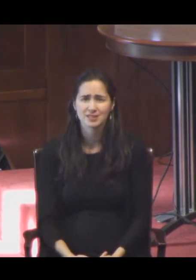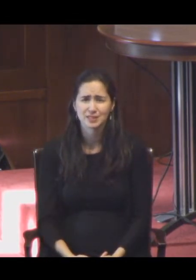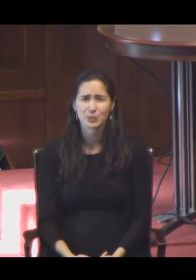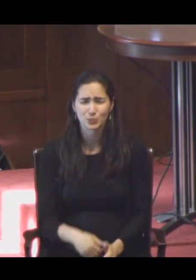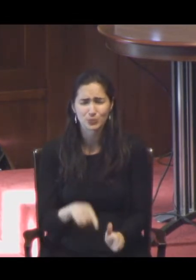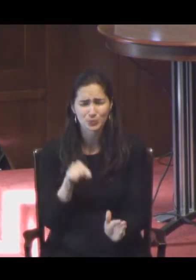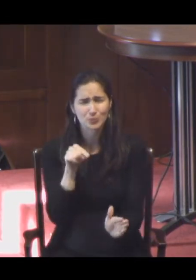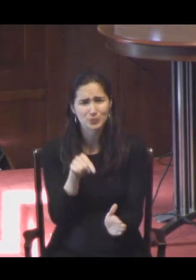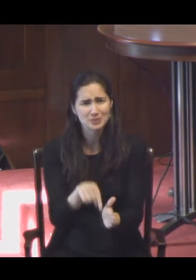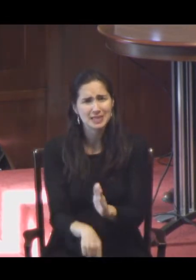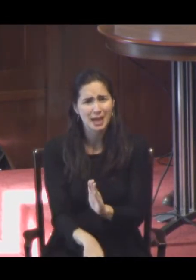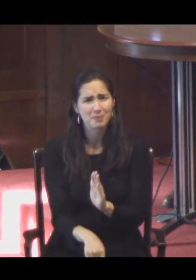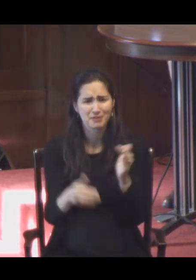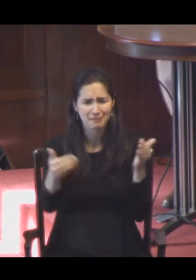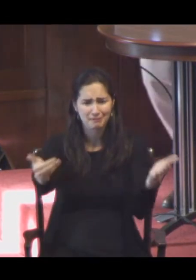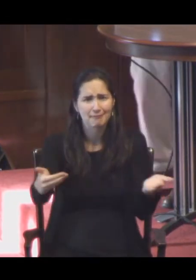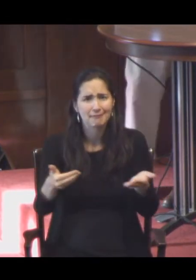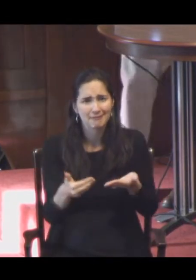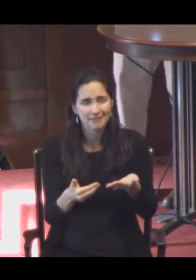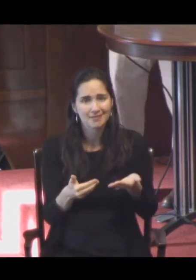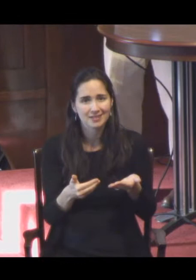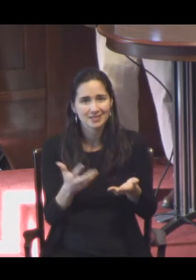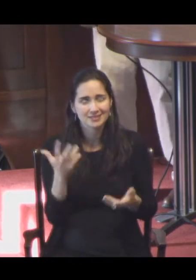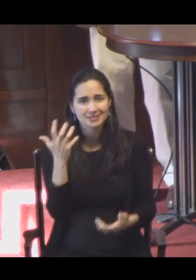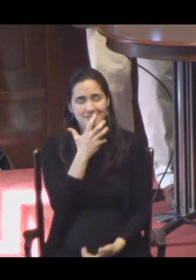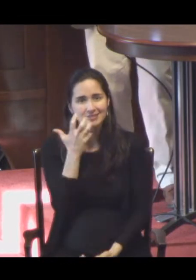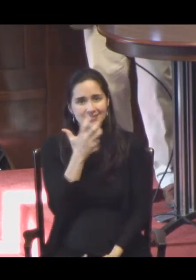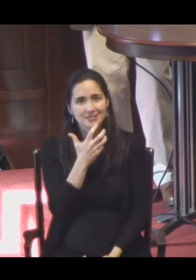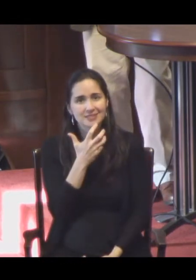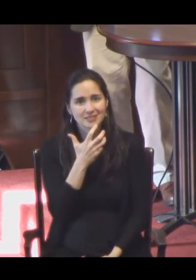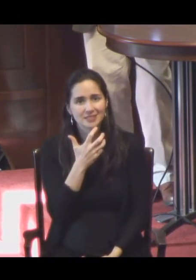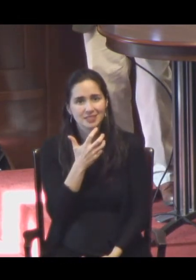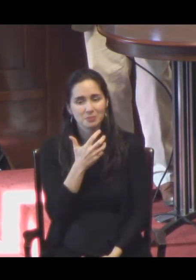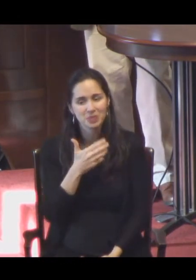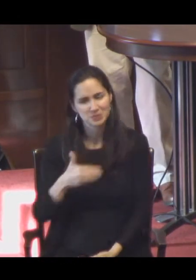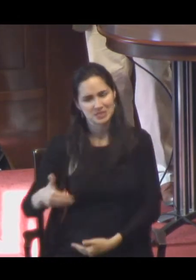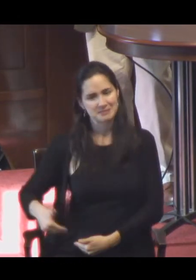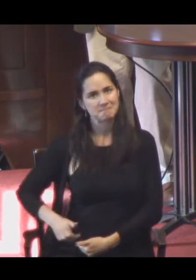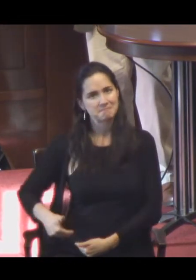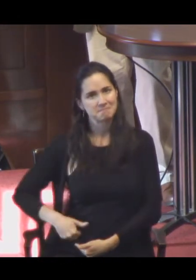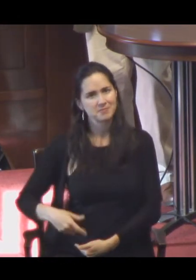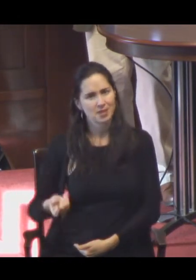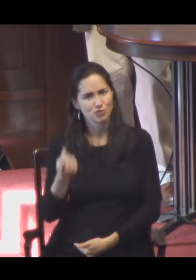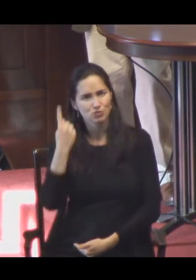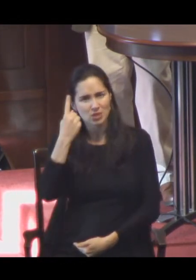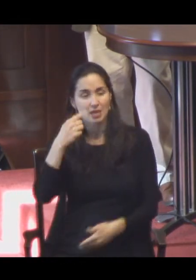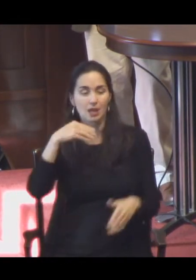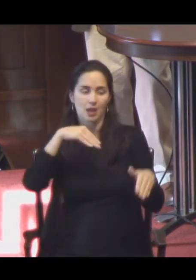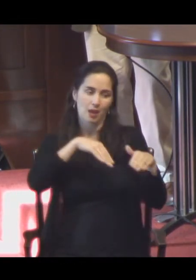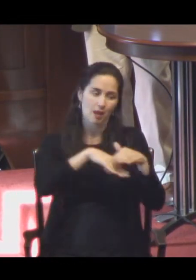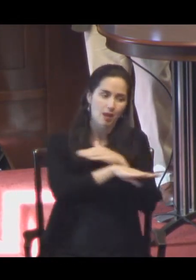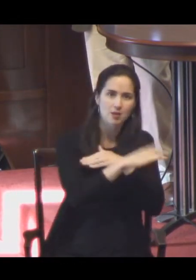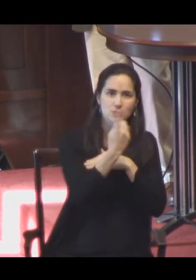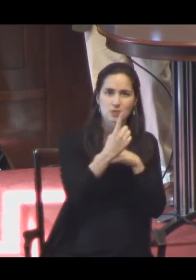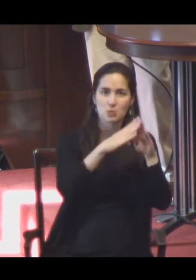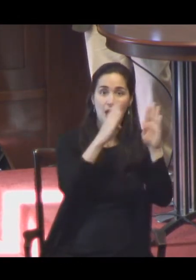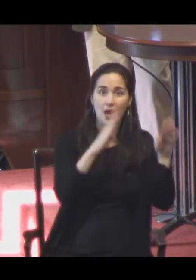can you imagine? But somehow there was an intuitive understanding that when you cross that threshold, something needed to be broken.